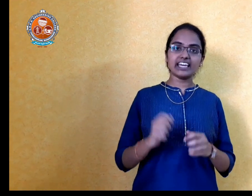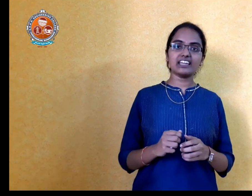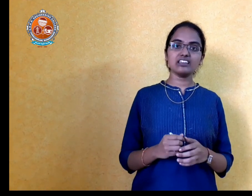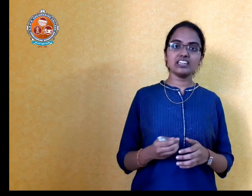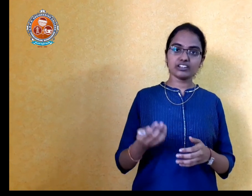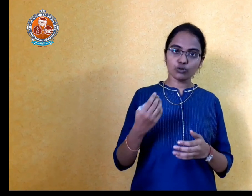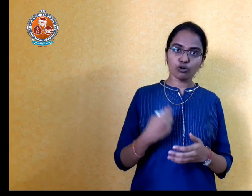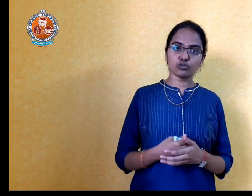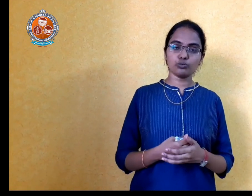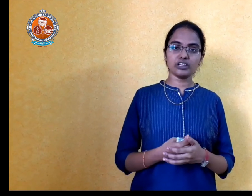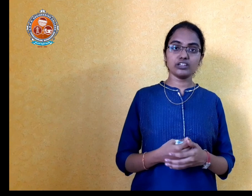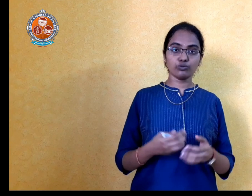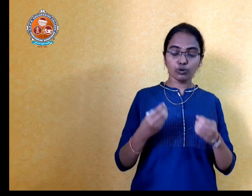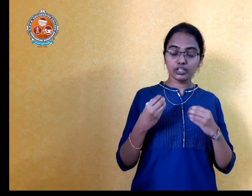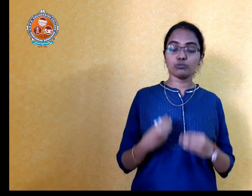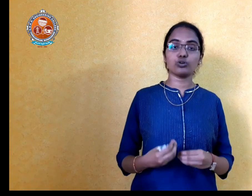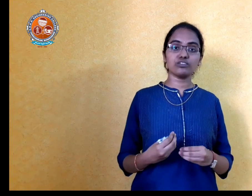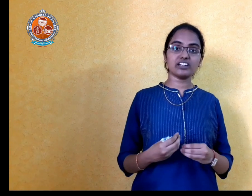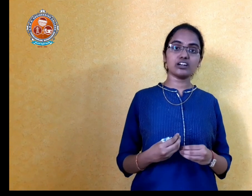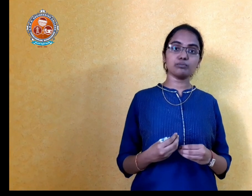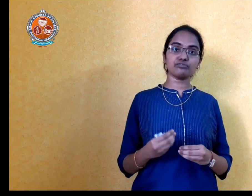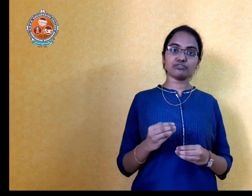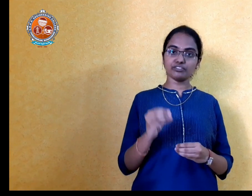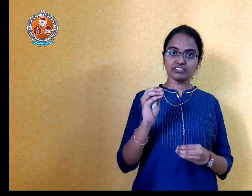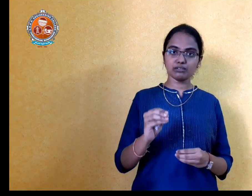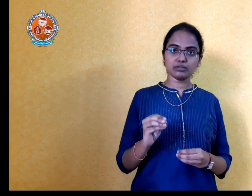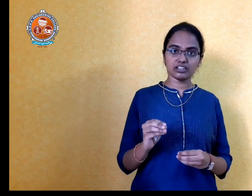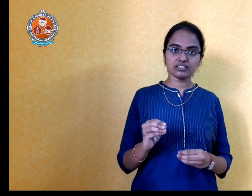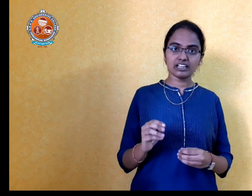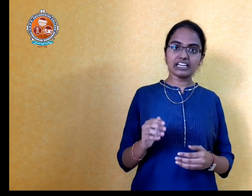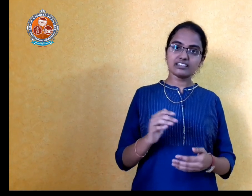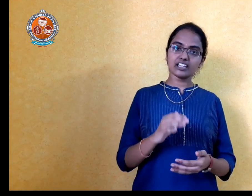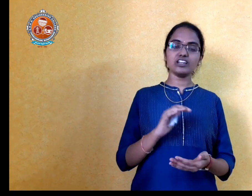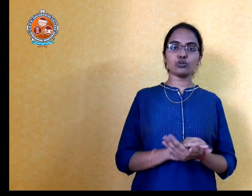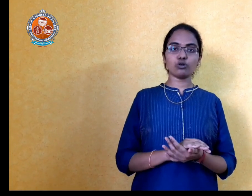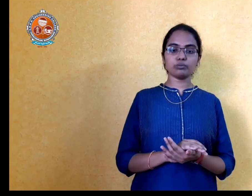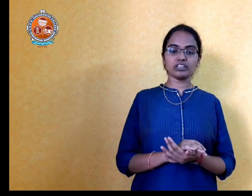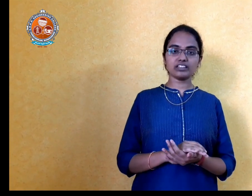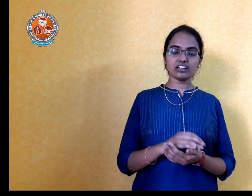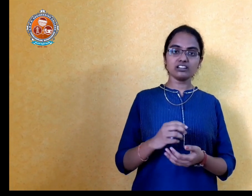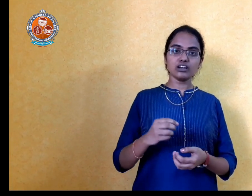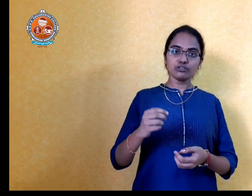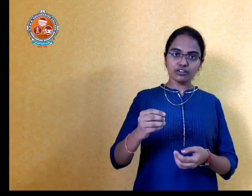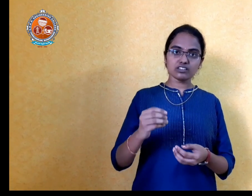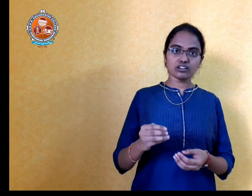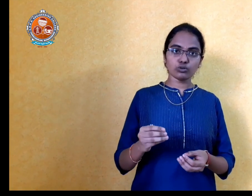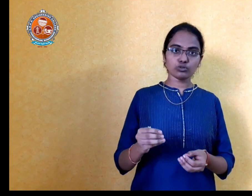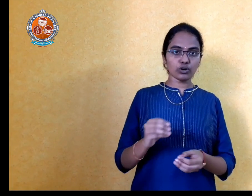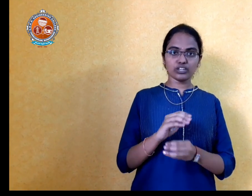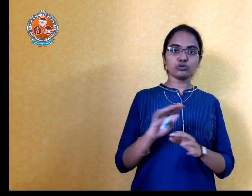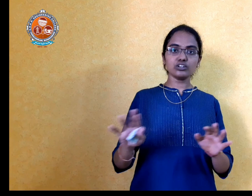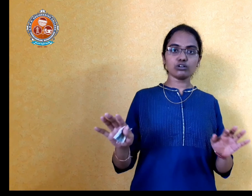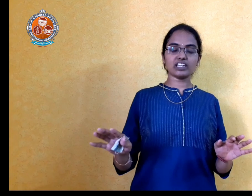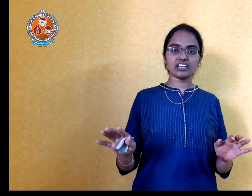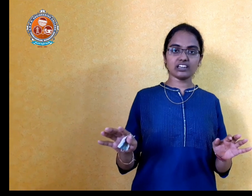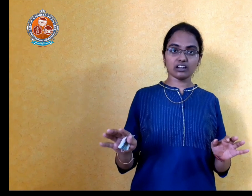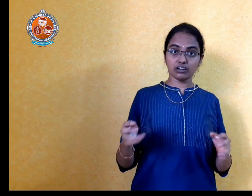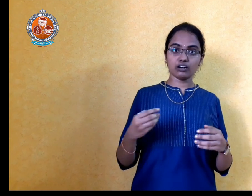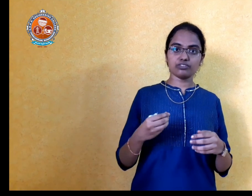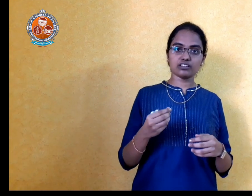Then he talked to me, he motivated me for 15 minutes. Then he told me that first now, okay you did not take any, firstly